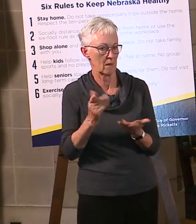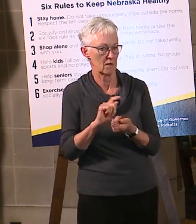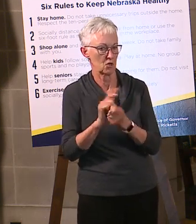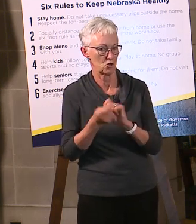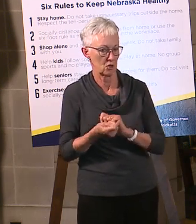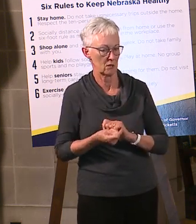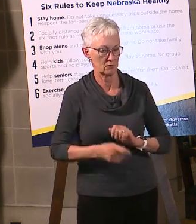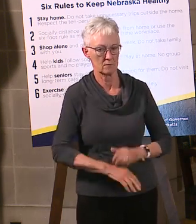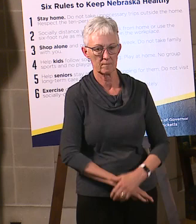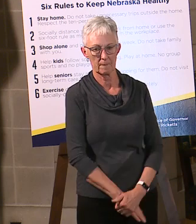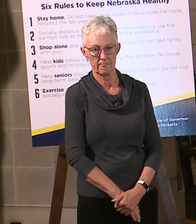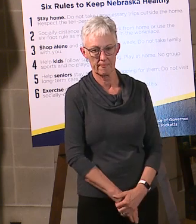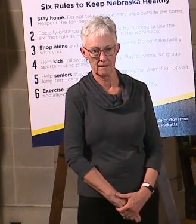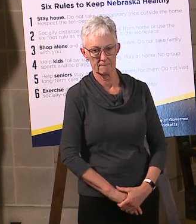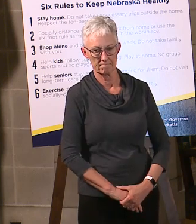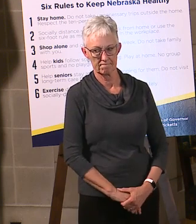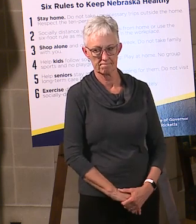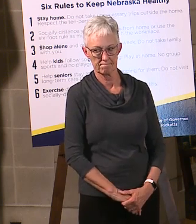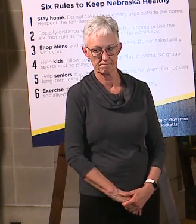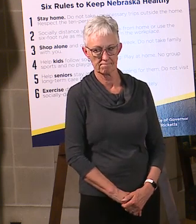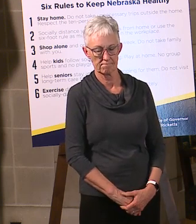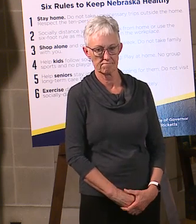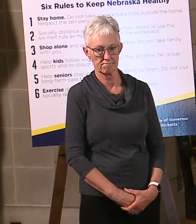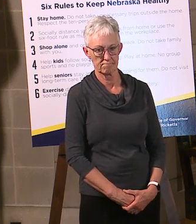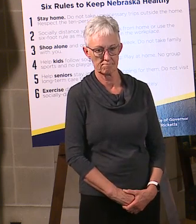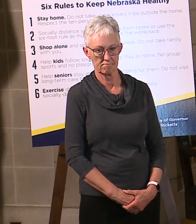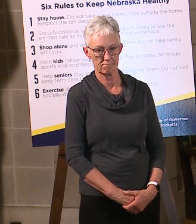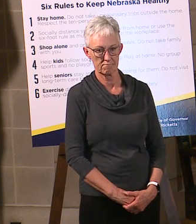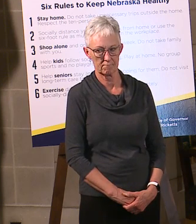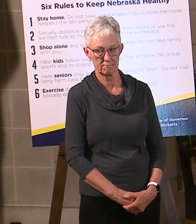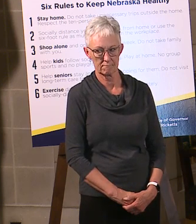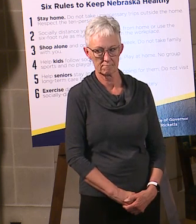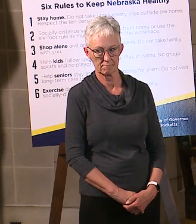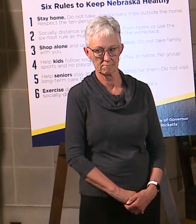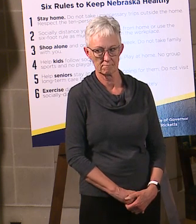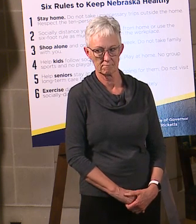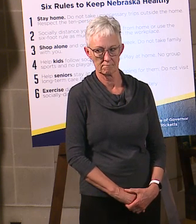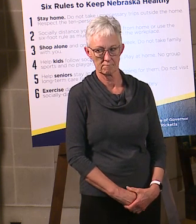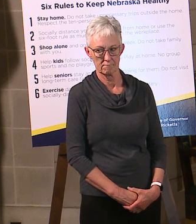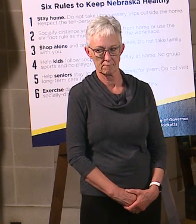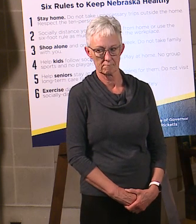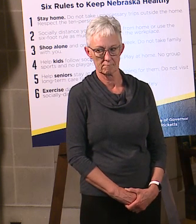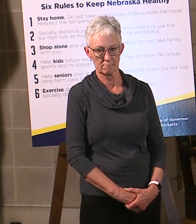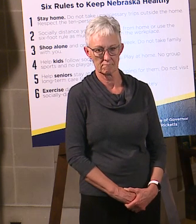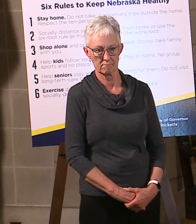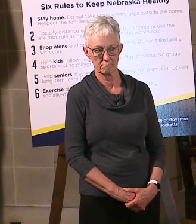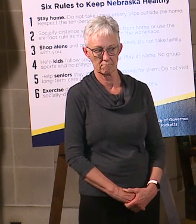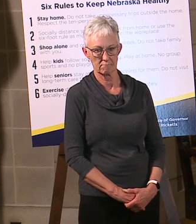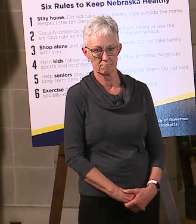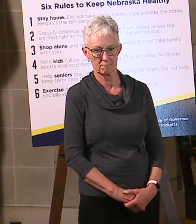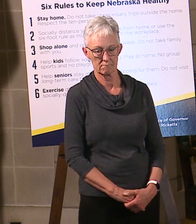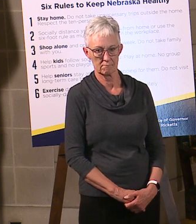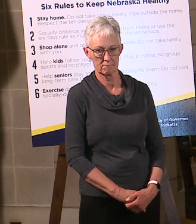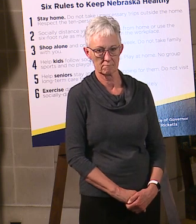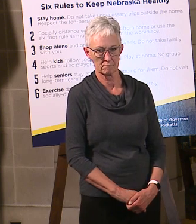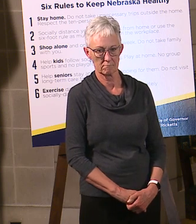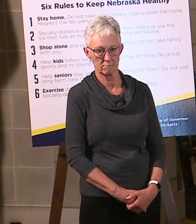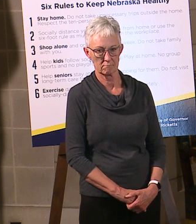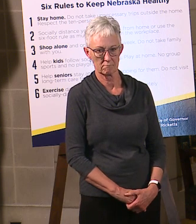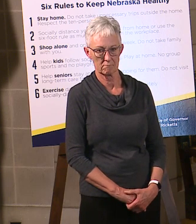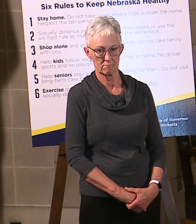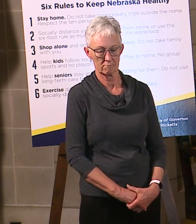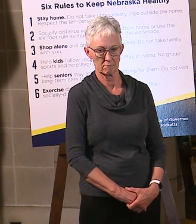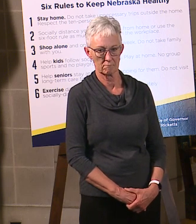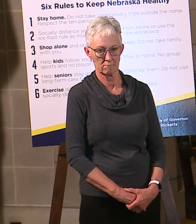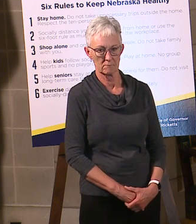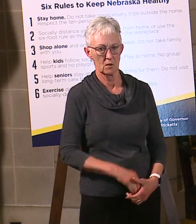talk about the survey further in June. Can you kind of give some hopes or expectations? You've lifted a lot of restrictions for places